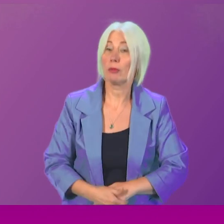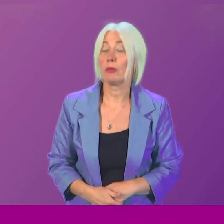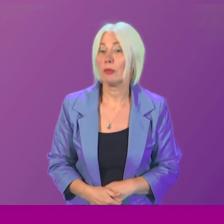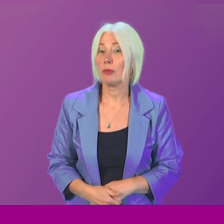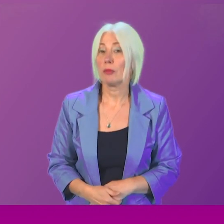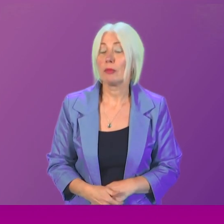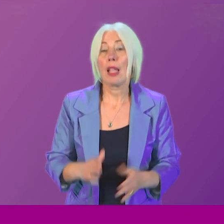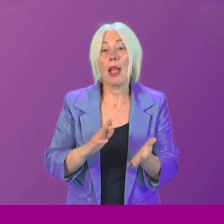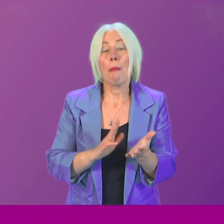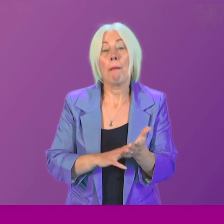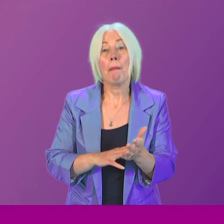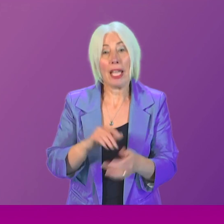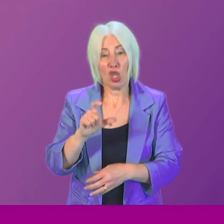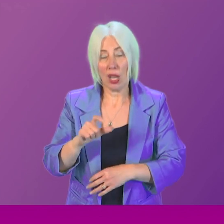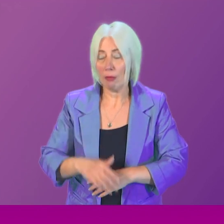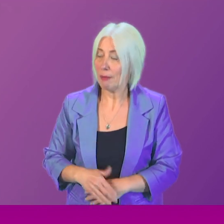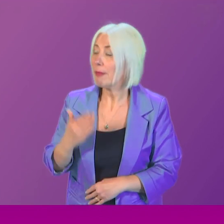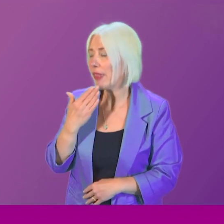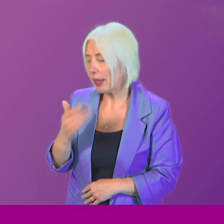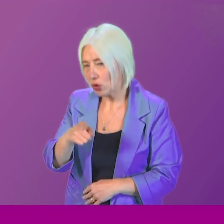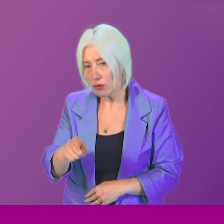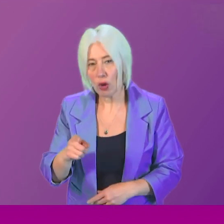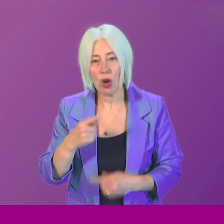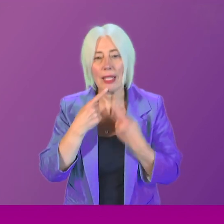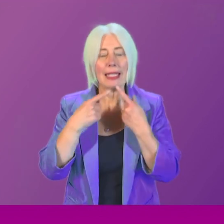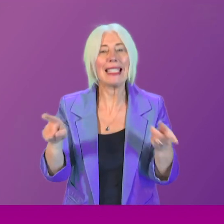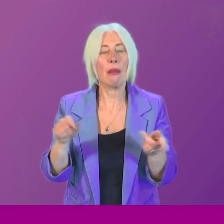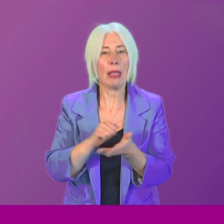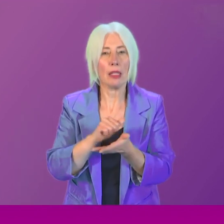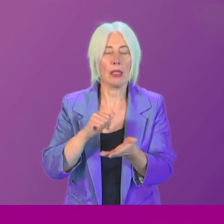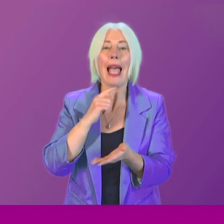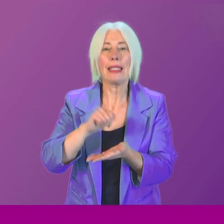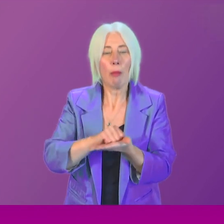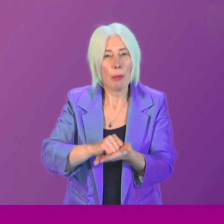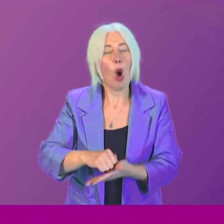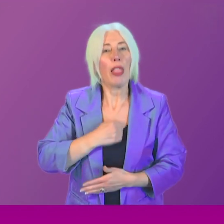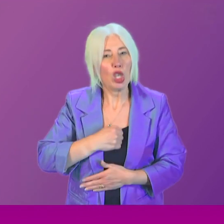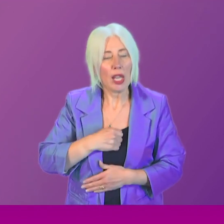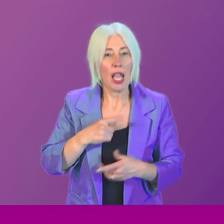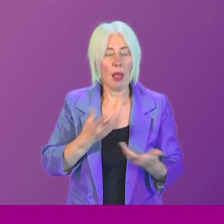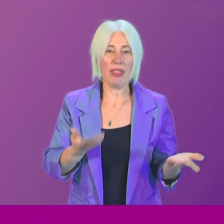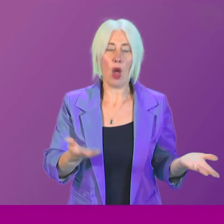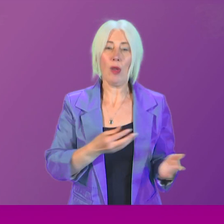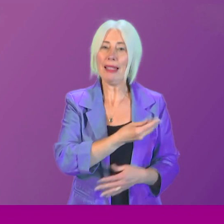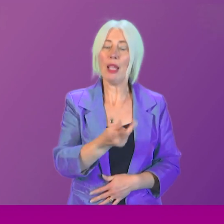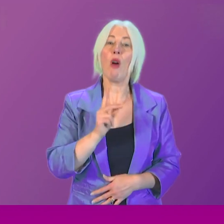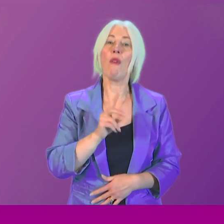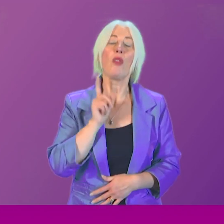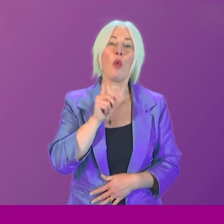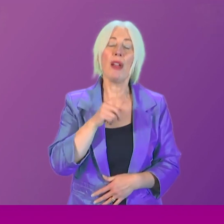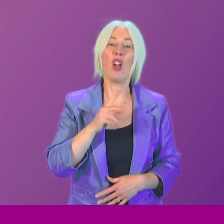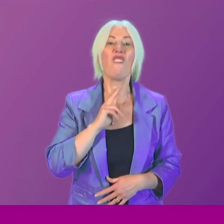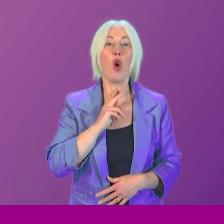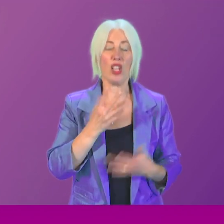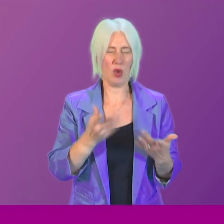McCall. I thank the First Minister for her statement and apology and for giving voice to some of the women affected by this abhorrent practice.